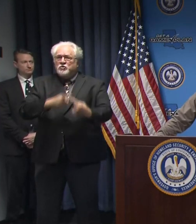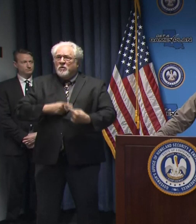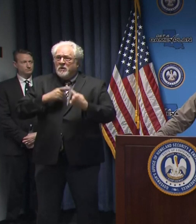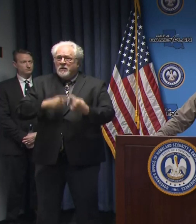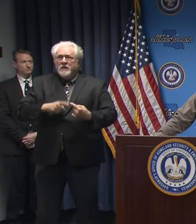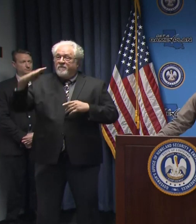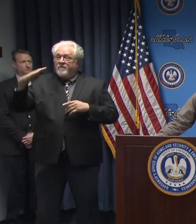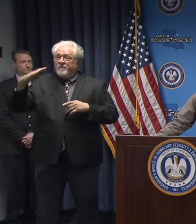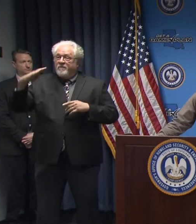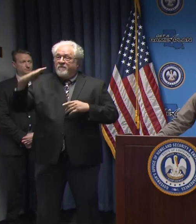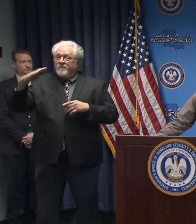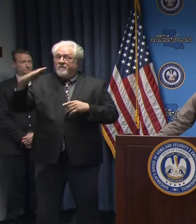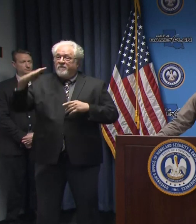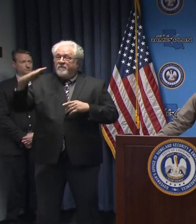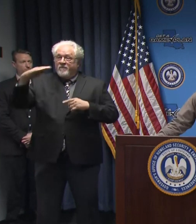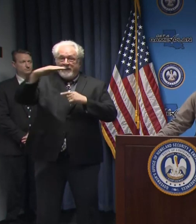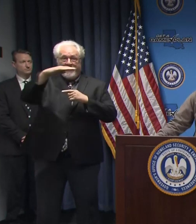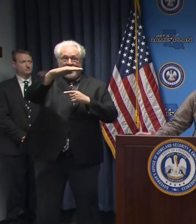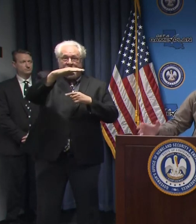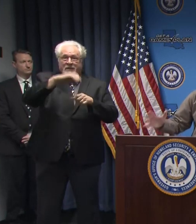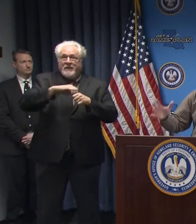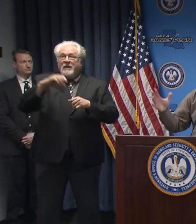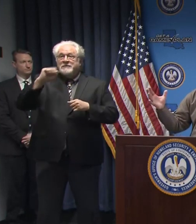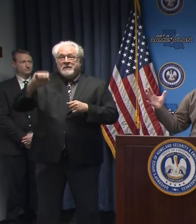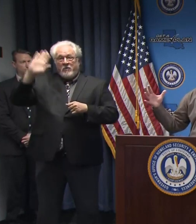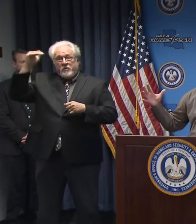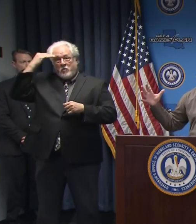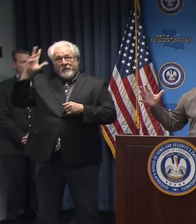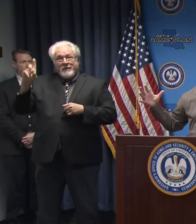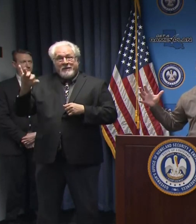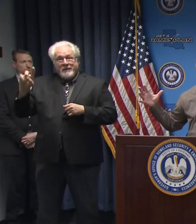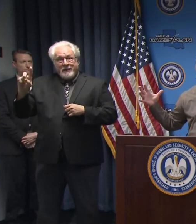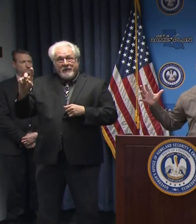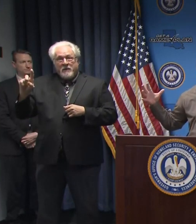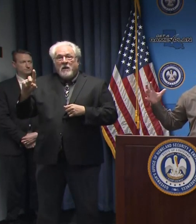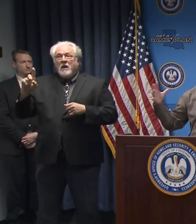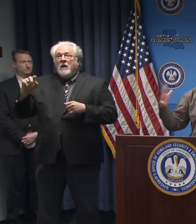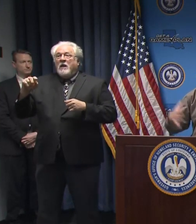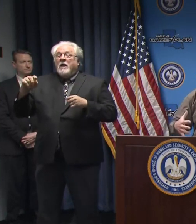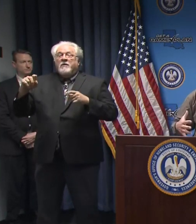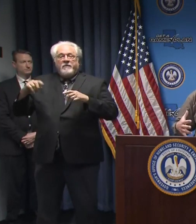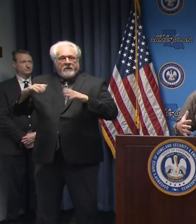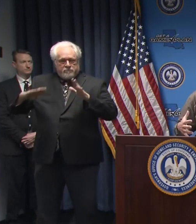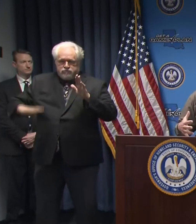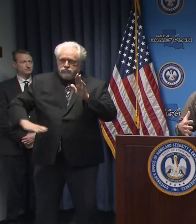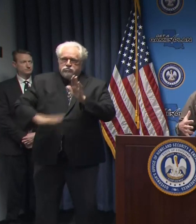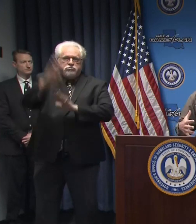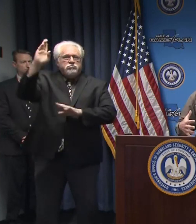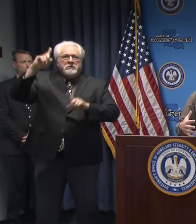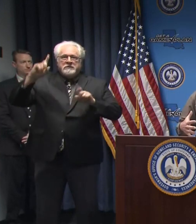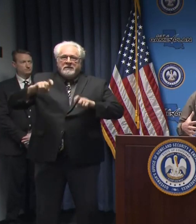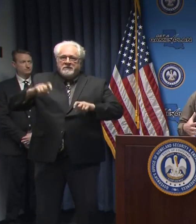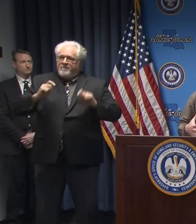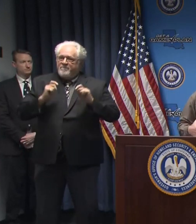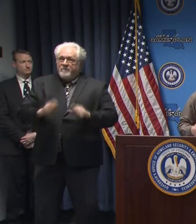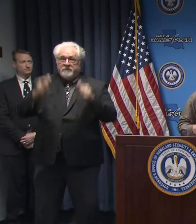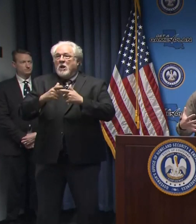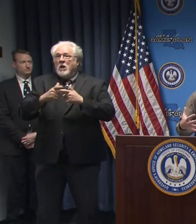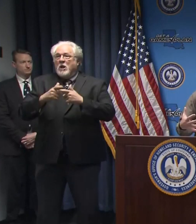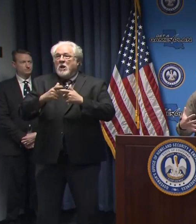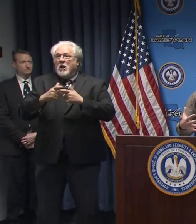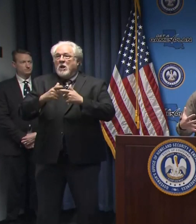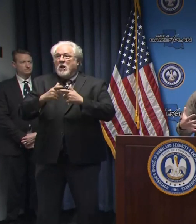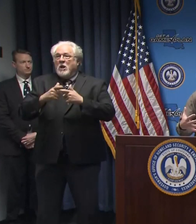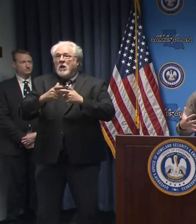flatten the curve and the it was able to do it is they were able to ramp up their testing much quicker. And they did